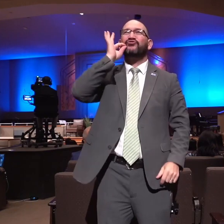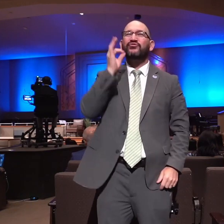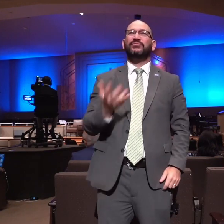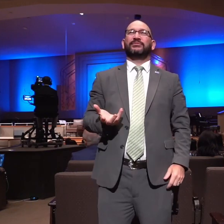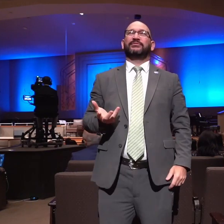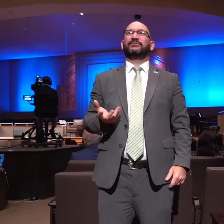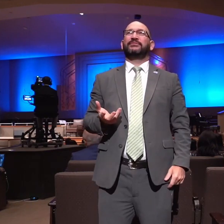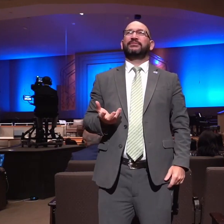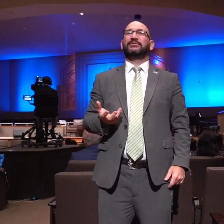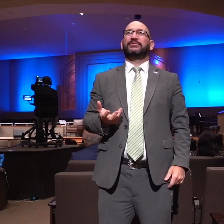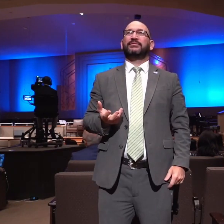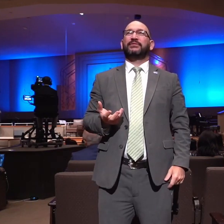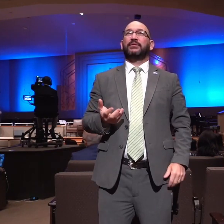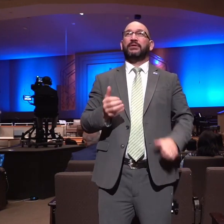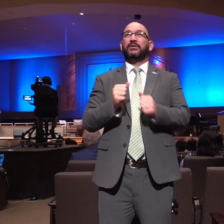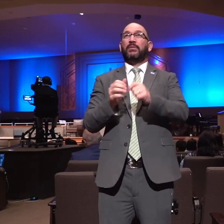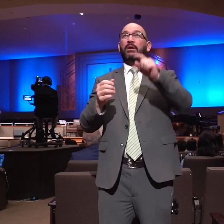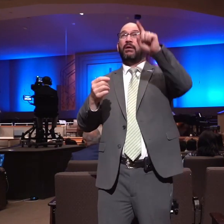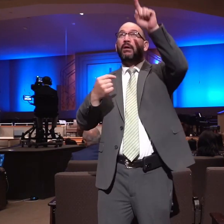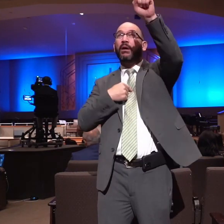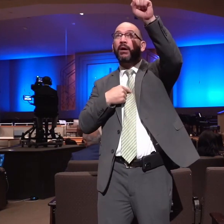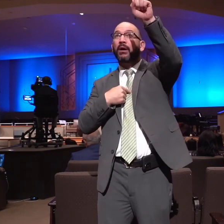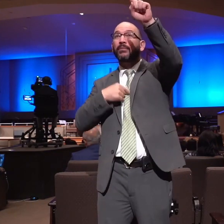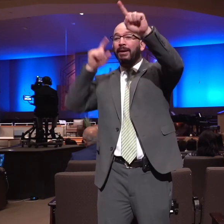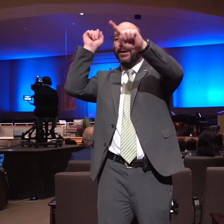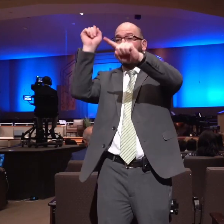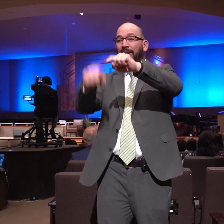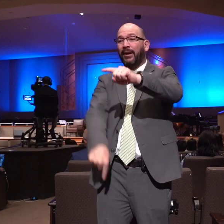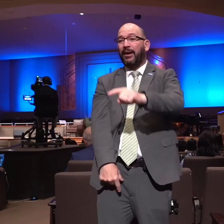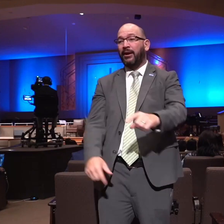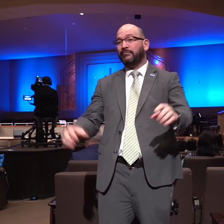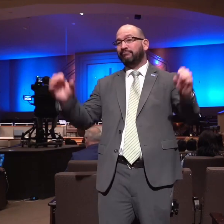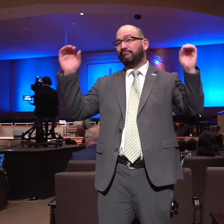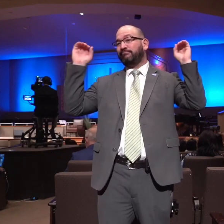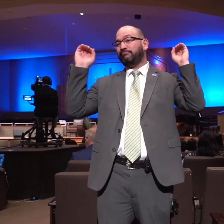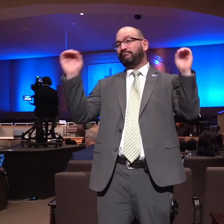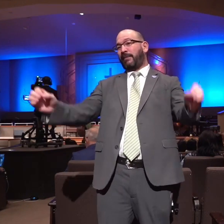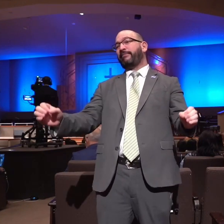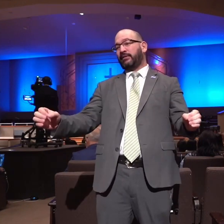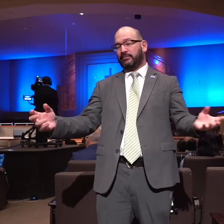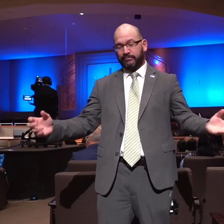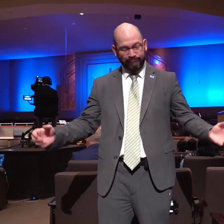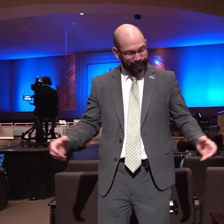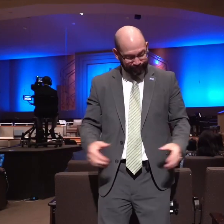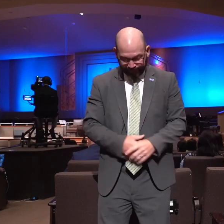without me you can do nothing